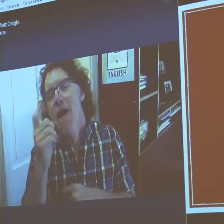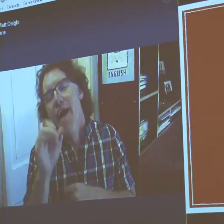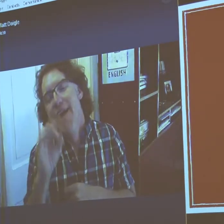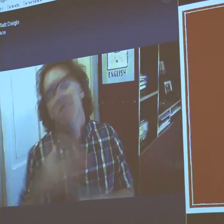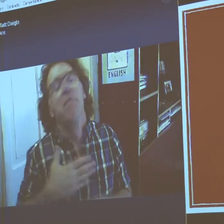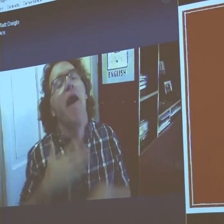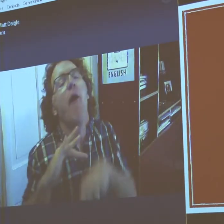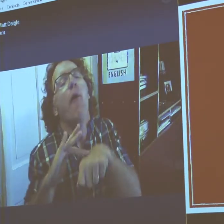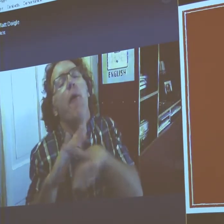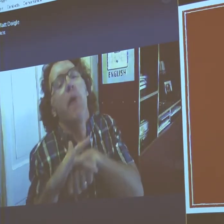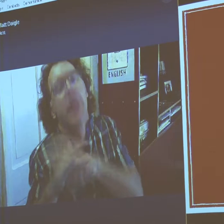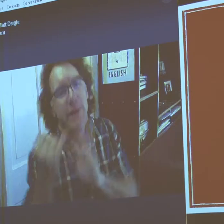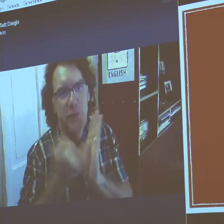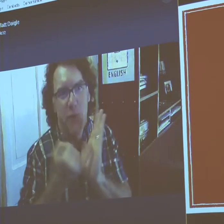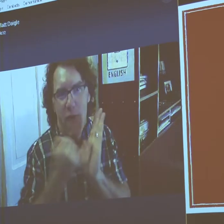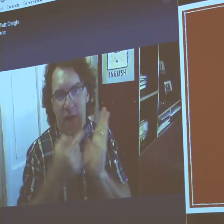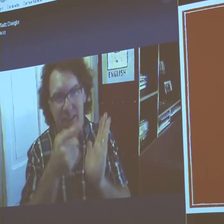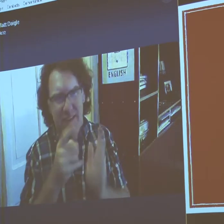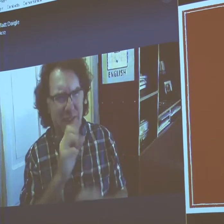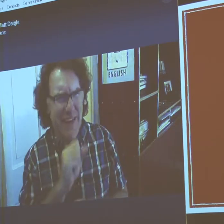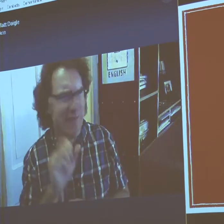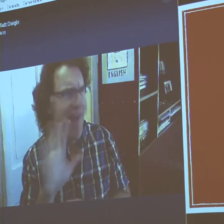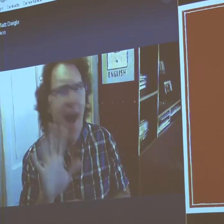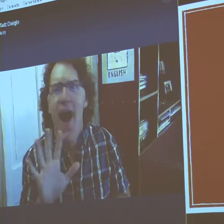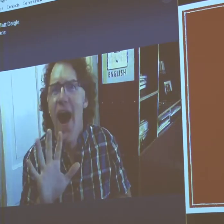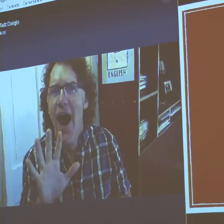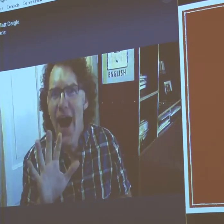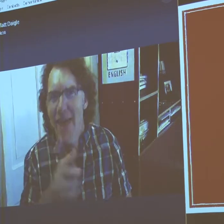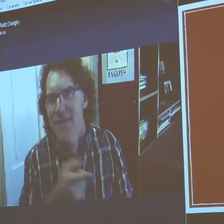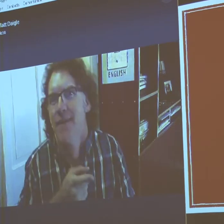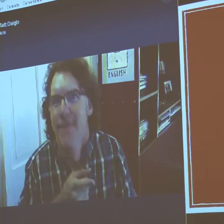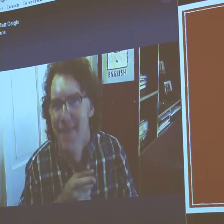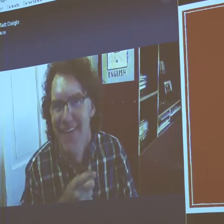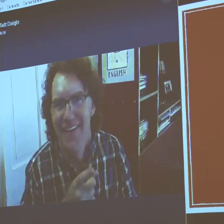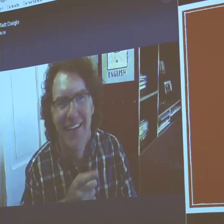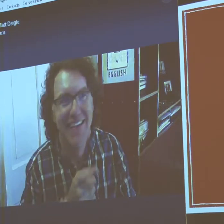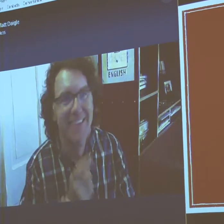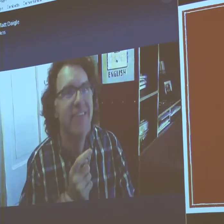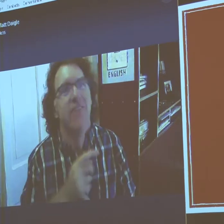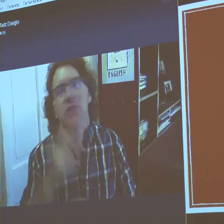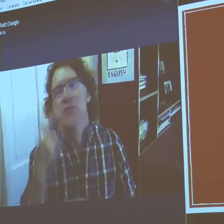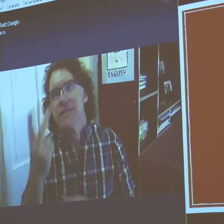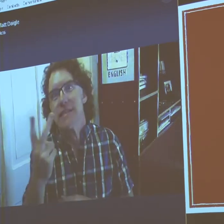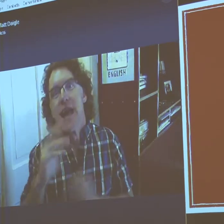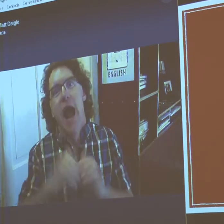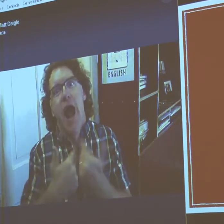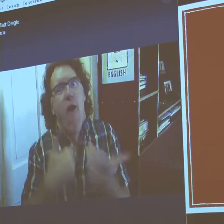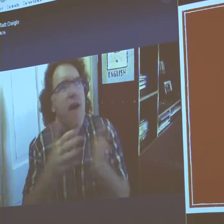Okay. This is one of my early drawings. I was age five.